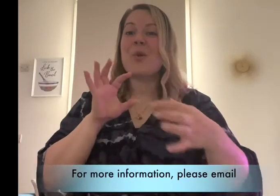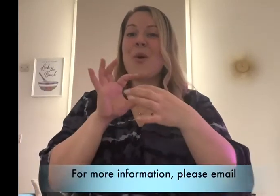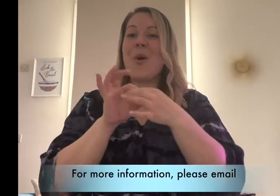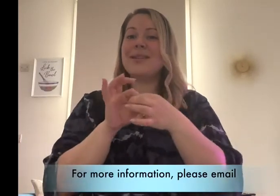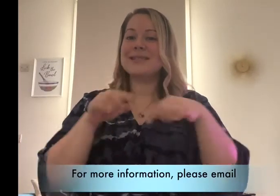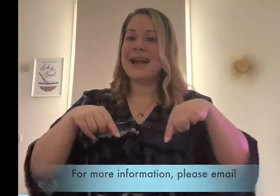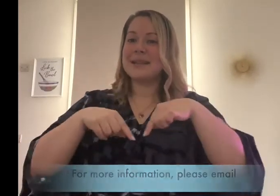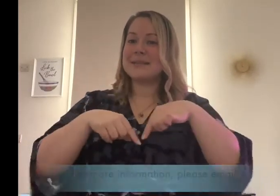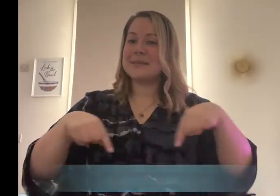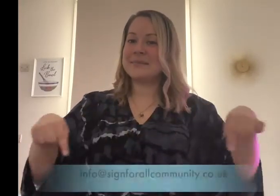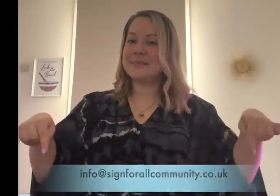please email